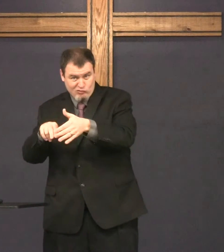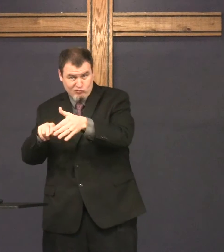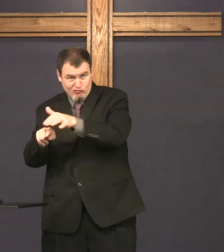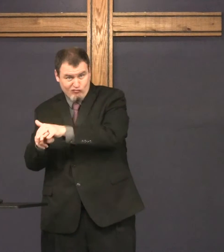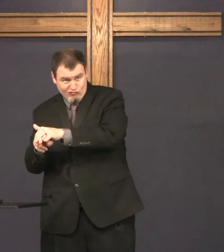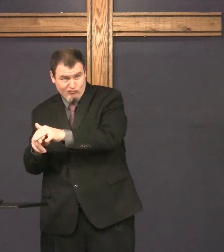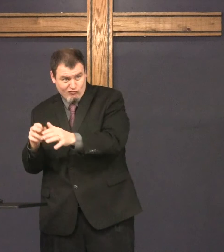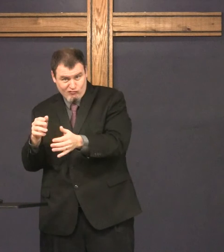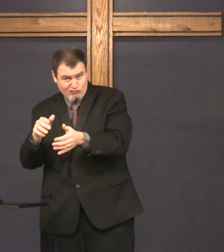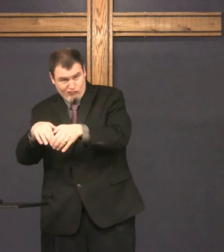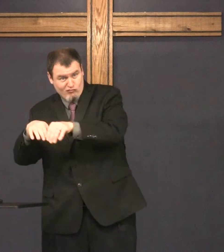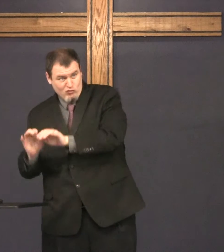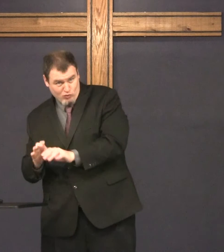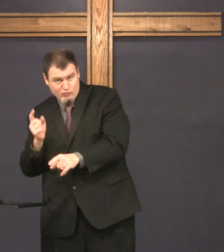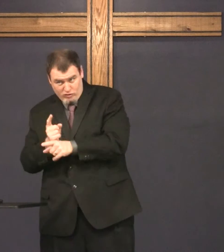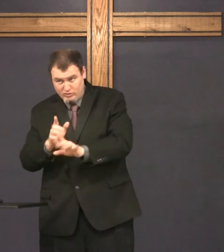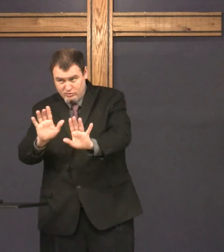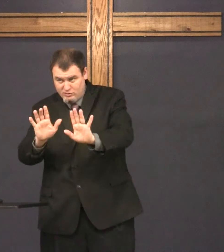He was in the tomb for three days. Right?